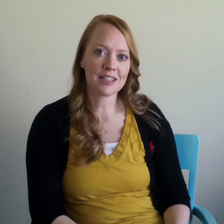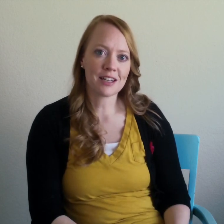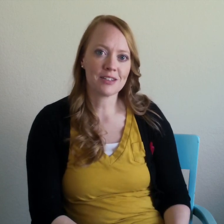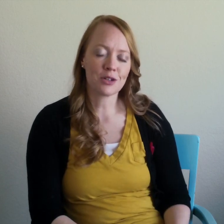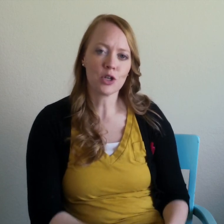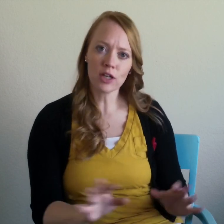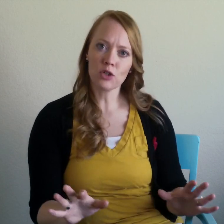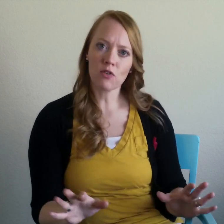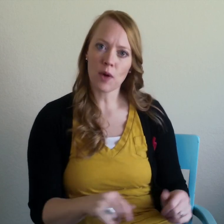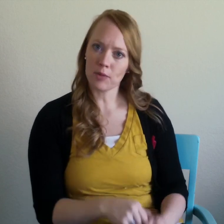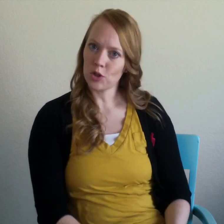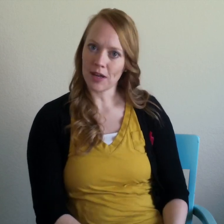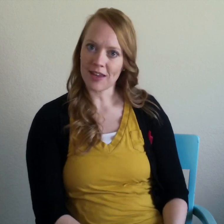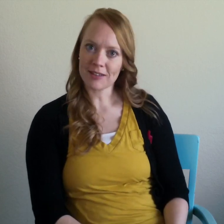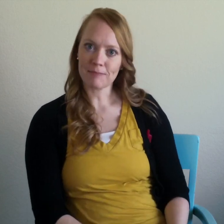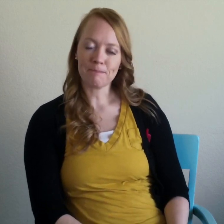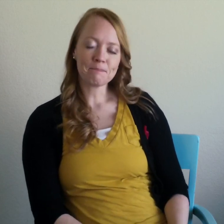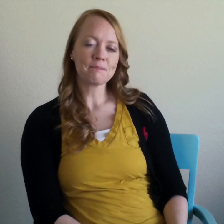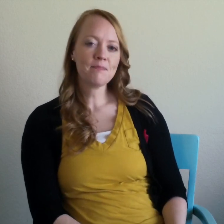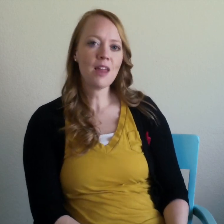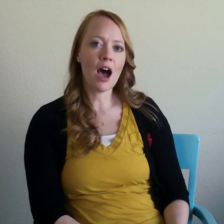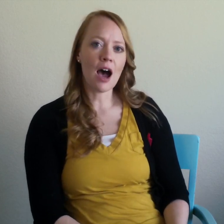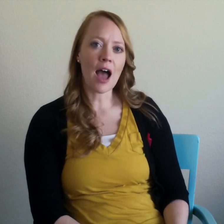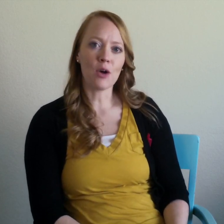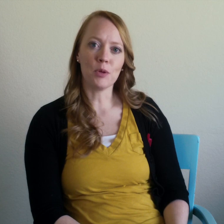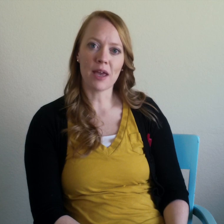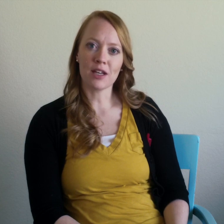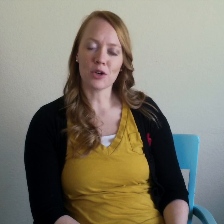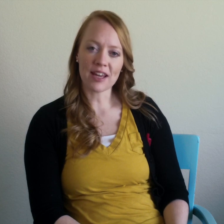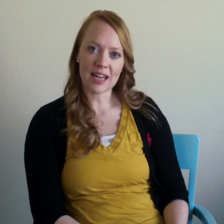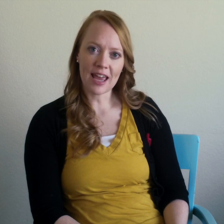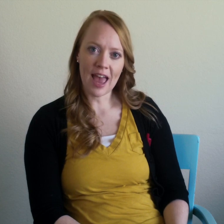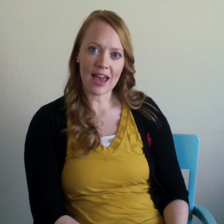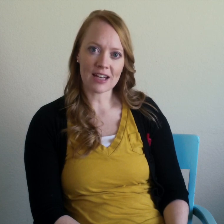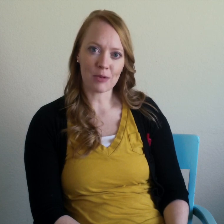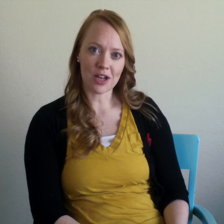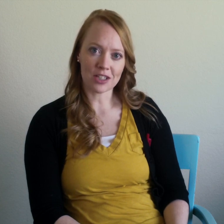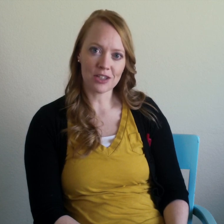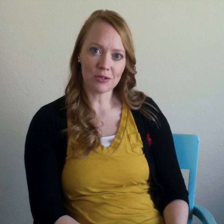get it done so don't get too overwhelmed with too many things uh i hope you make it a great day and i will talk to you soon